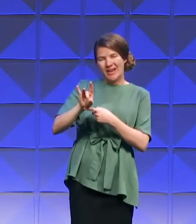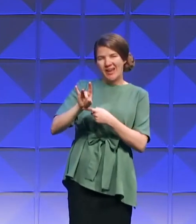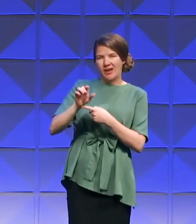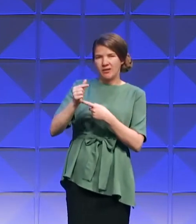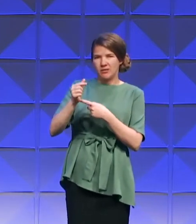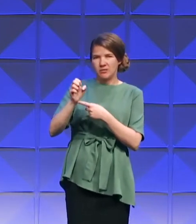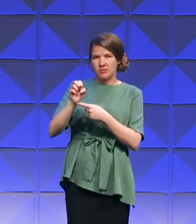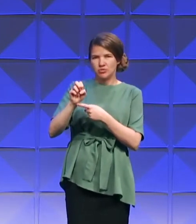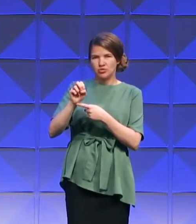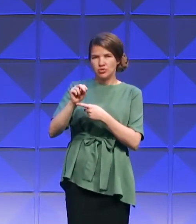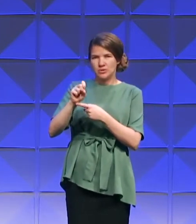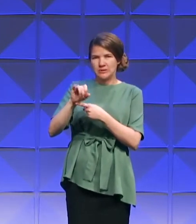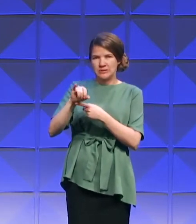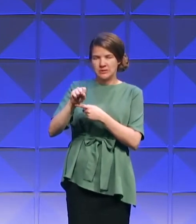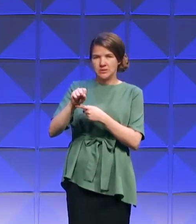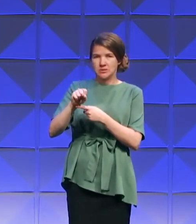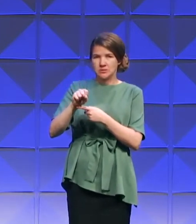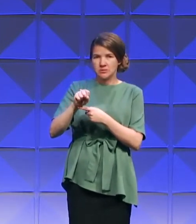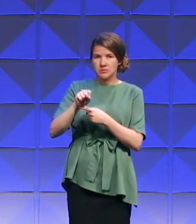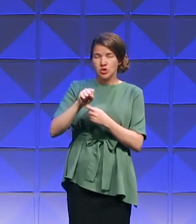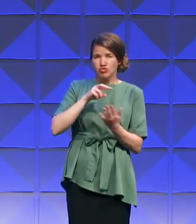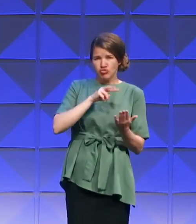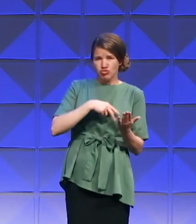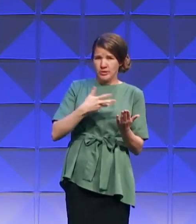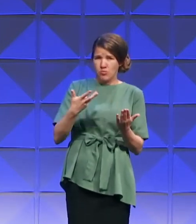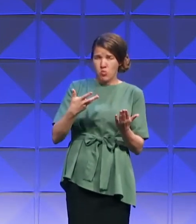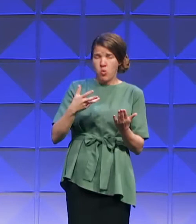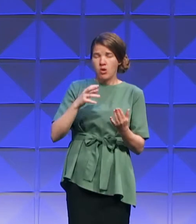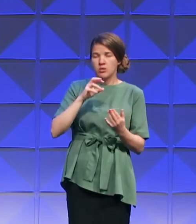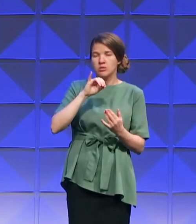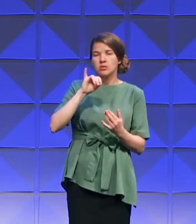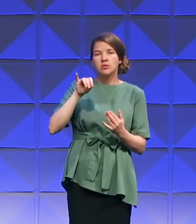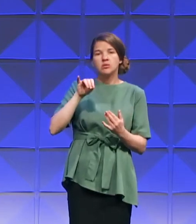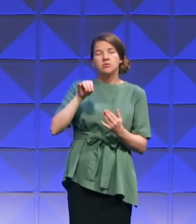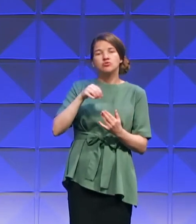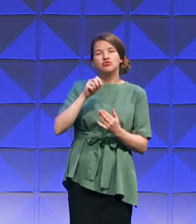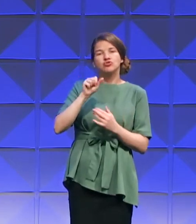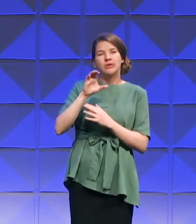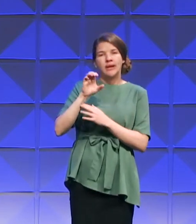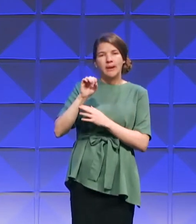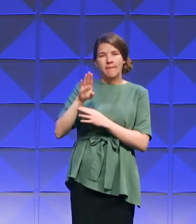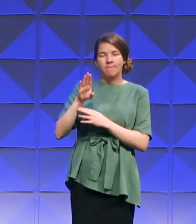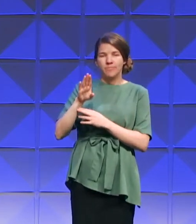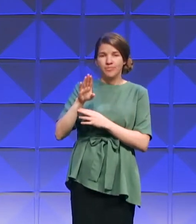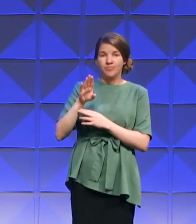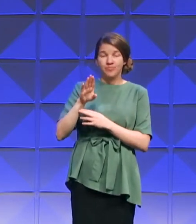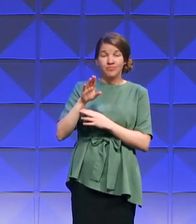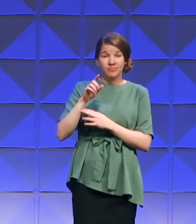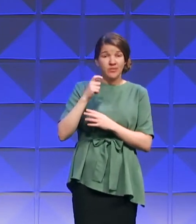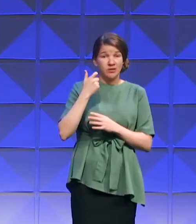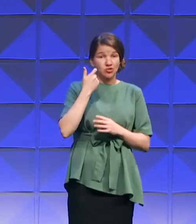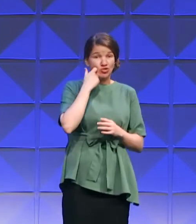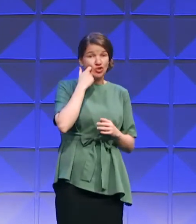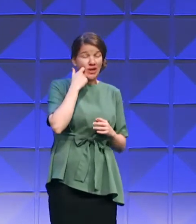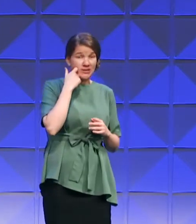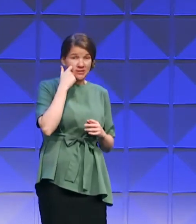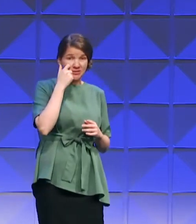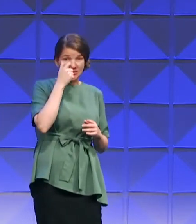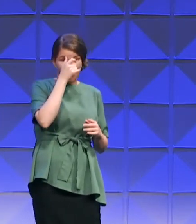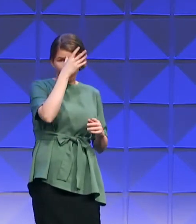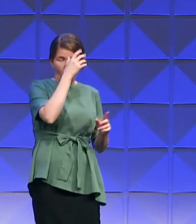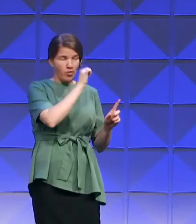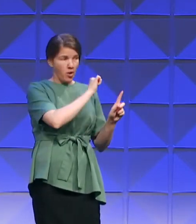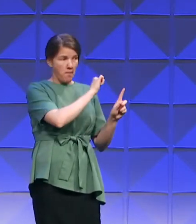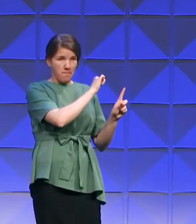we find where Jacob is coming from having deceived his father, receiving the